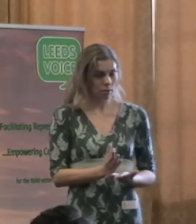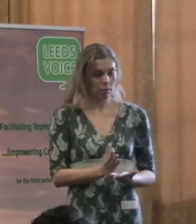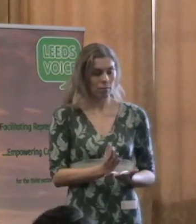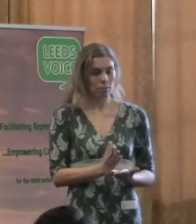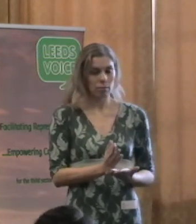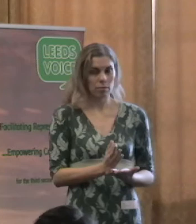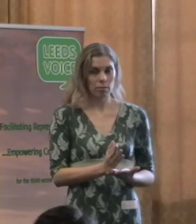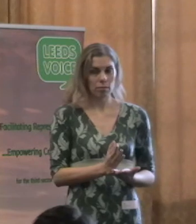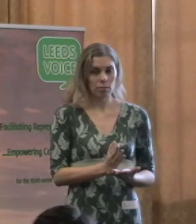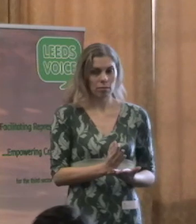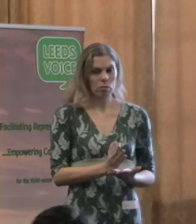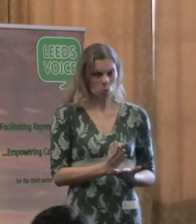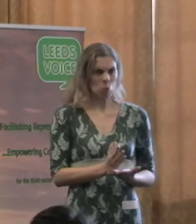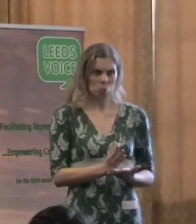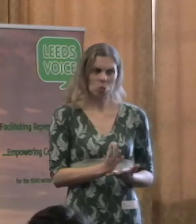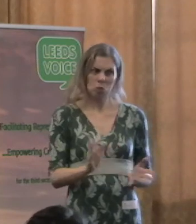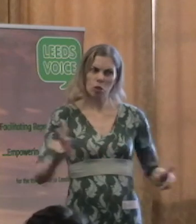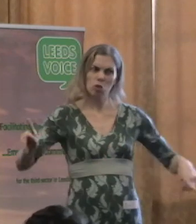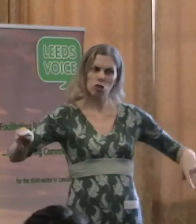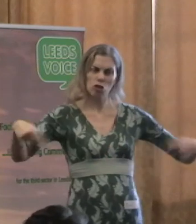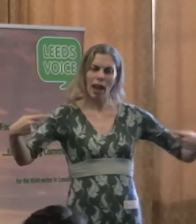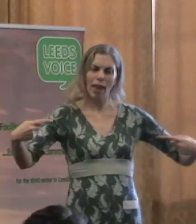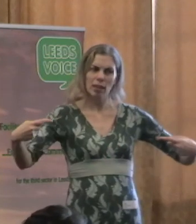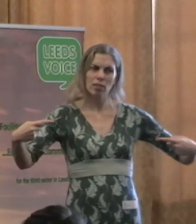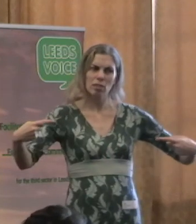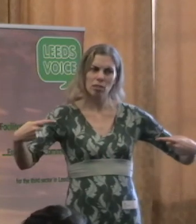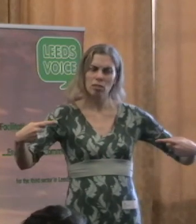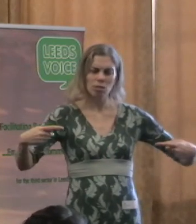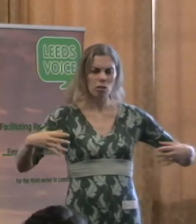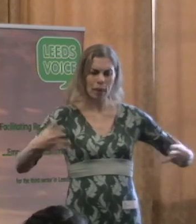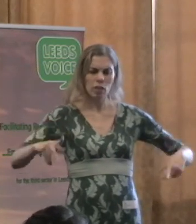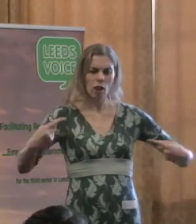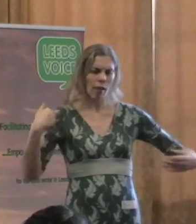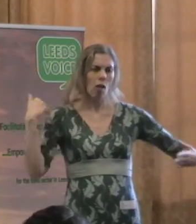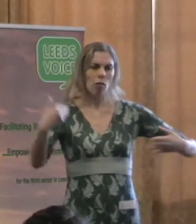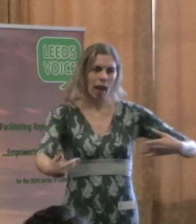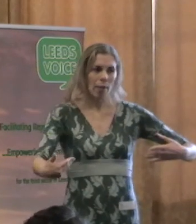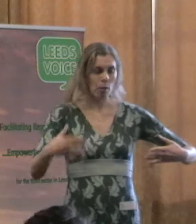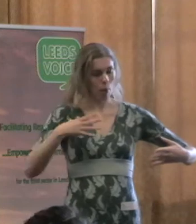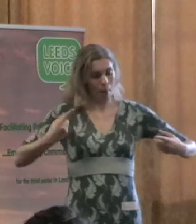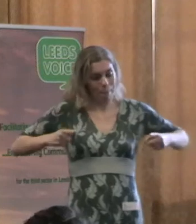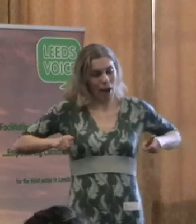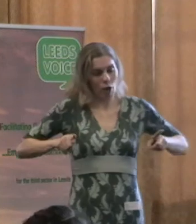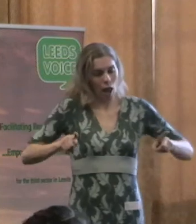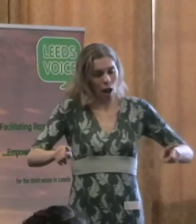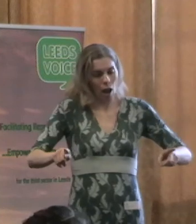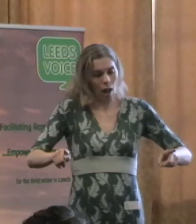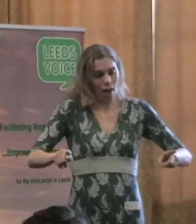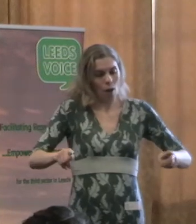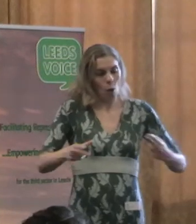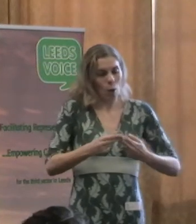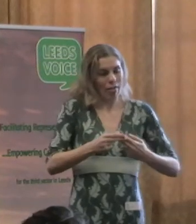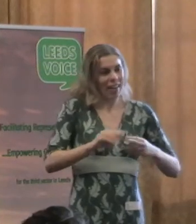one of the biggest challenges for a generation, so that it can run in parallel with the national illness